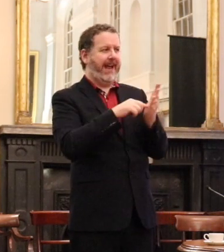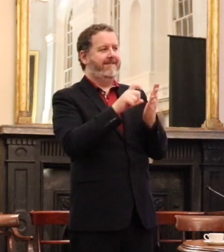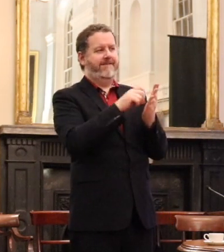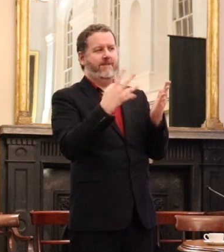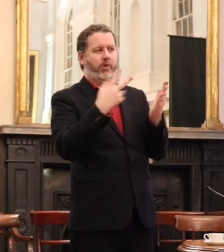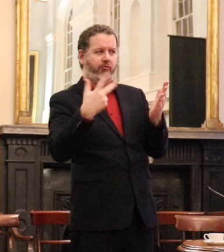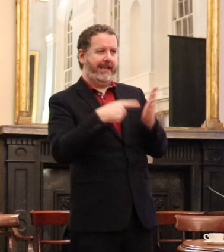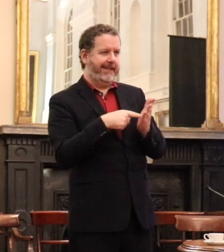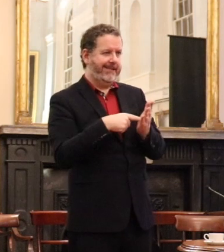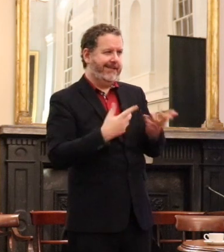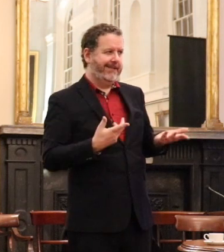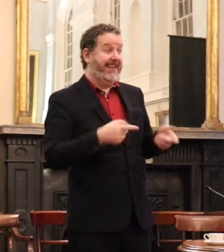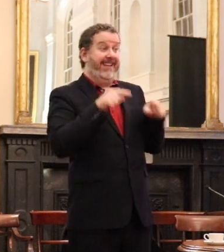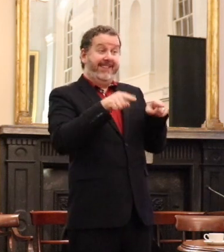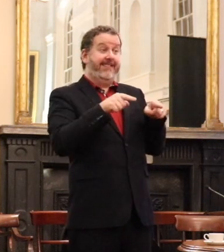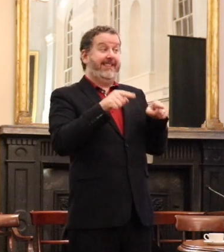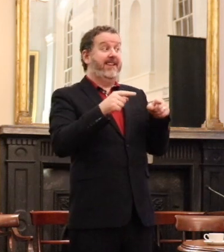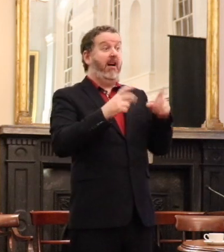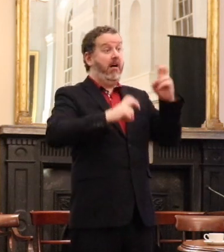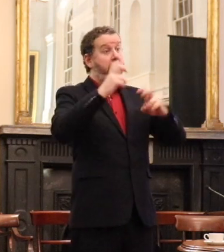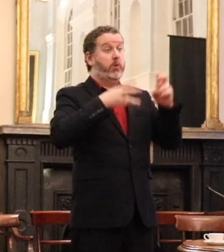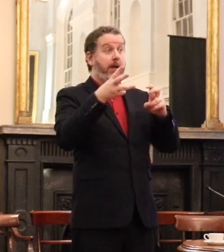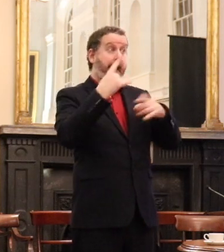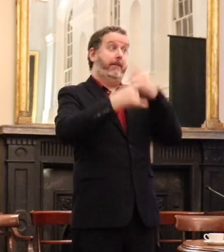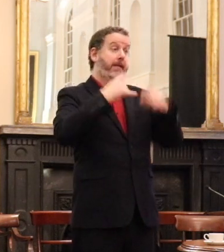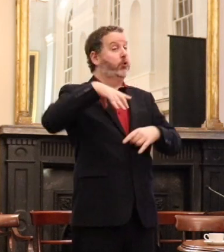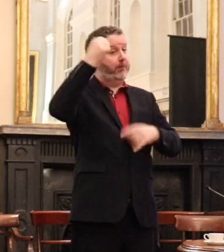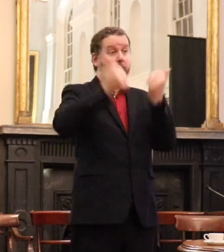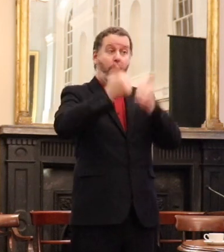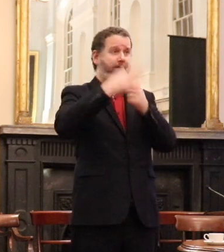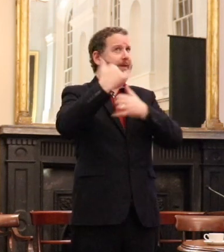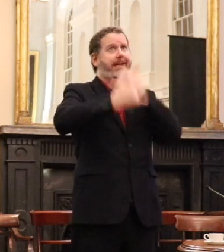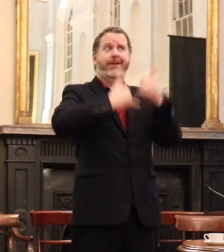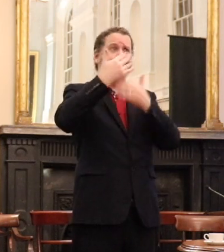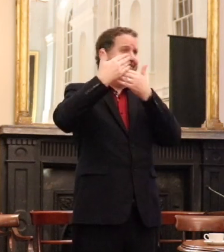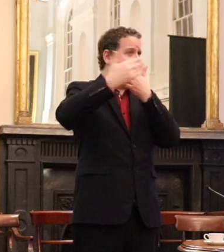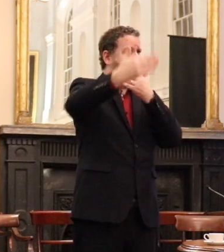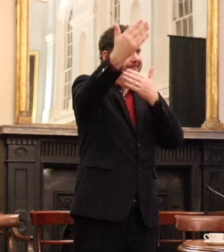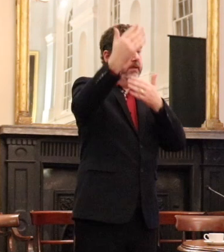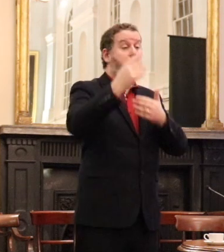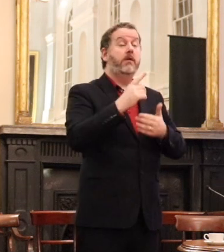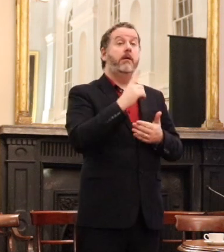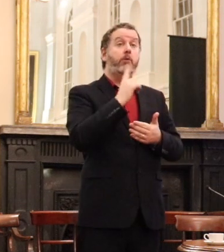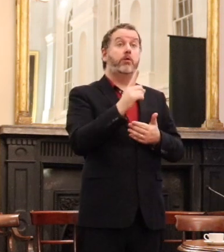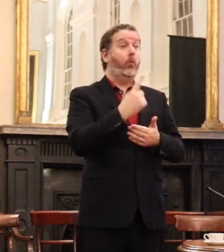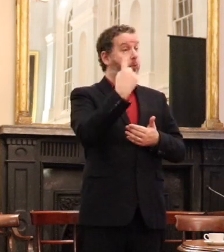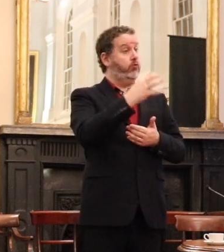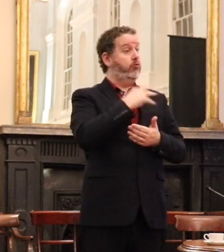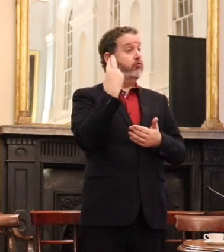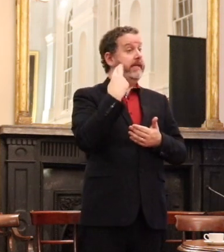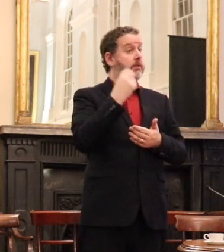the Supreme Court for decades to come. there's a good enough reason to stop that and a good enough reason is